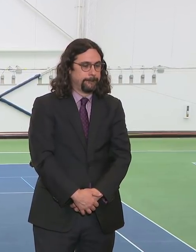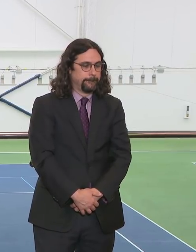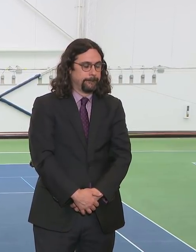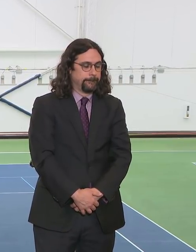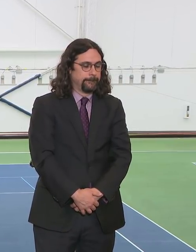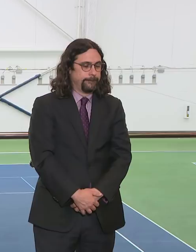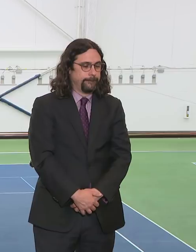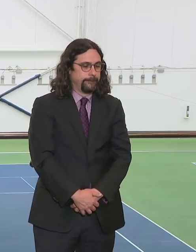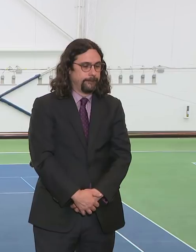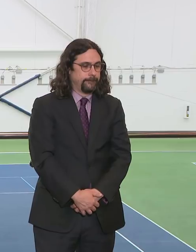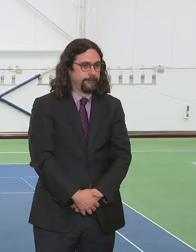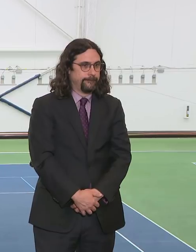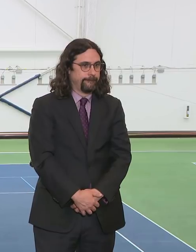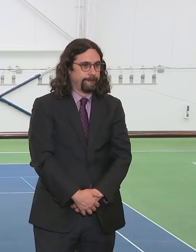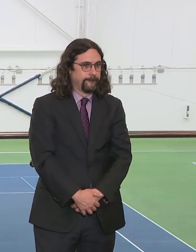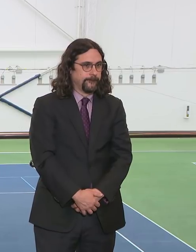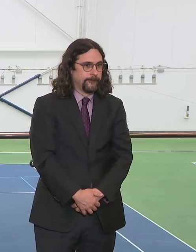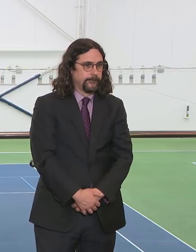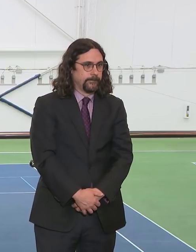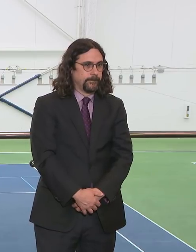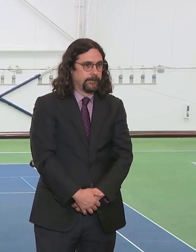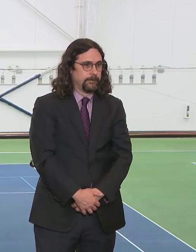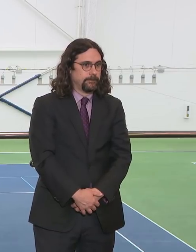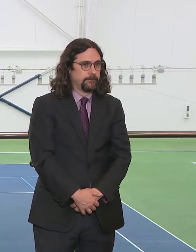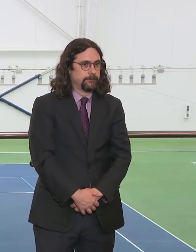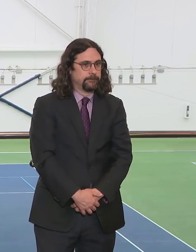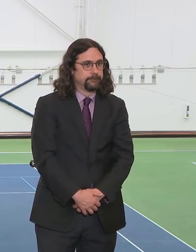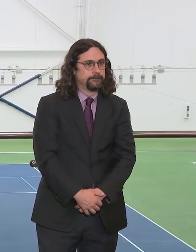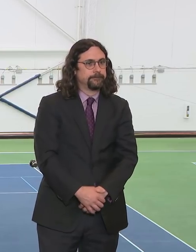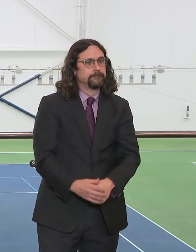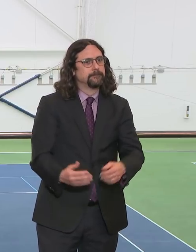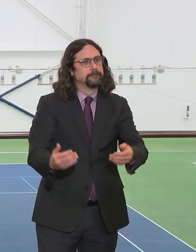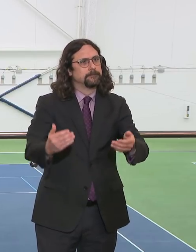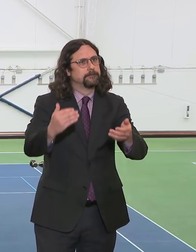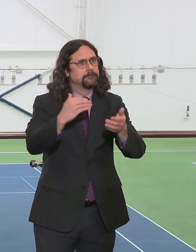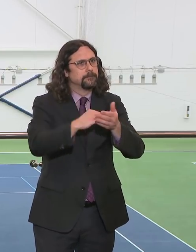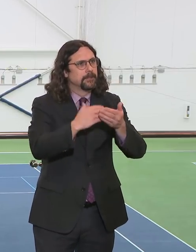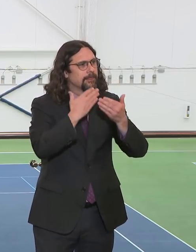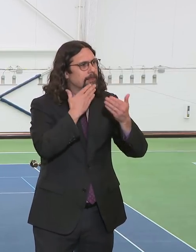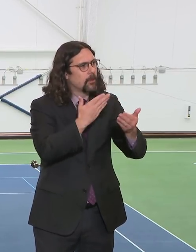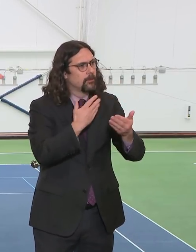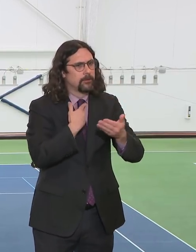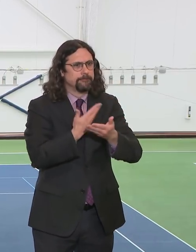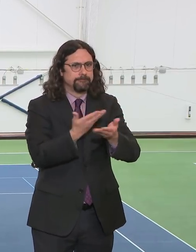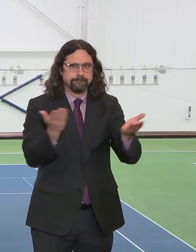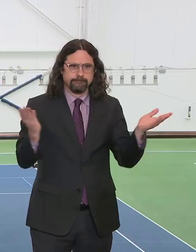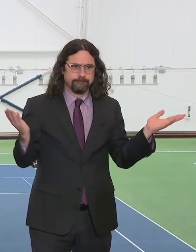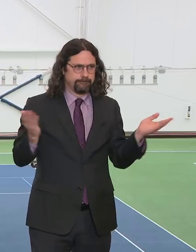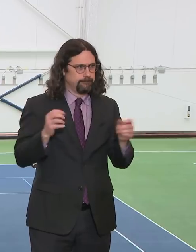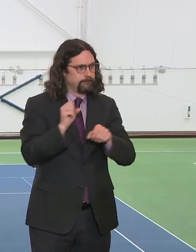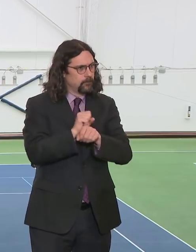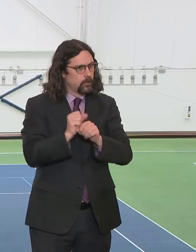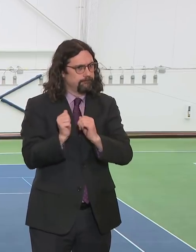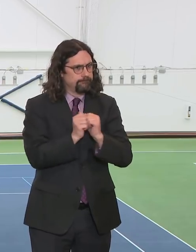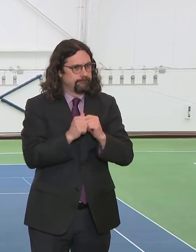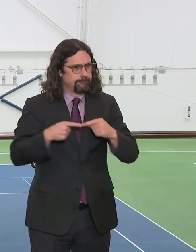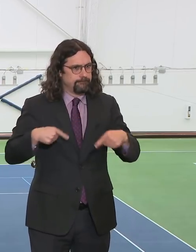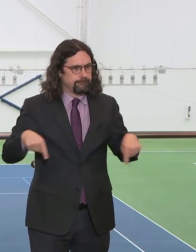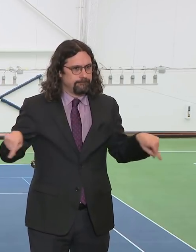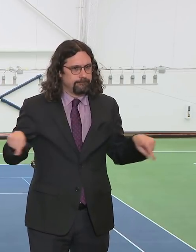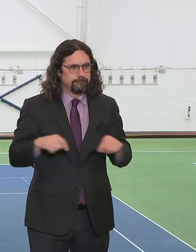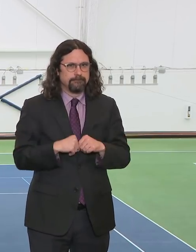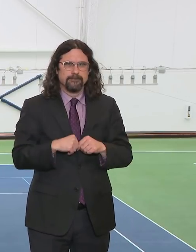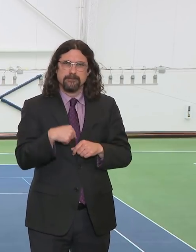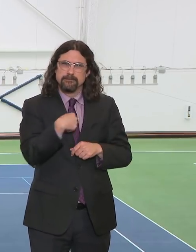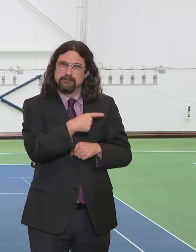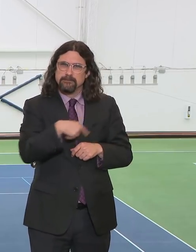With that, again, a thank you to all our colleagues here, everyone who's doing so much work so quickly. Thank you all. Thank